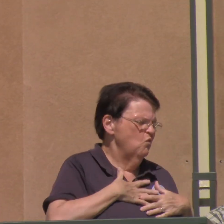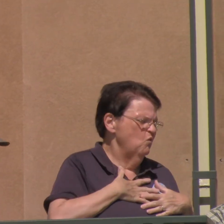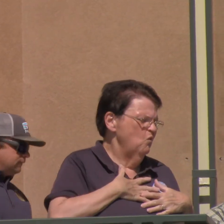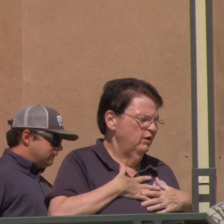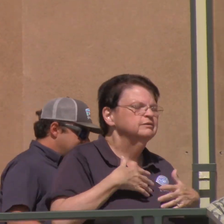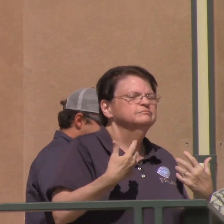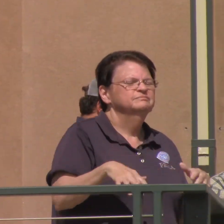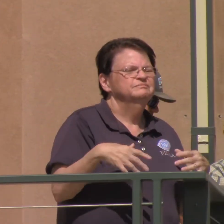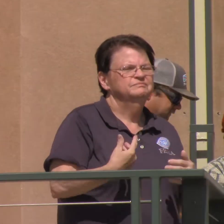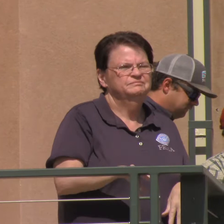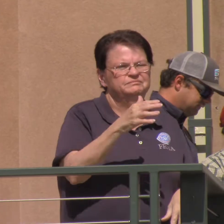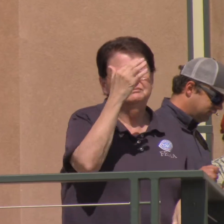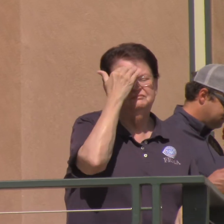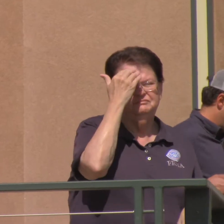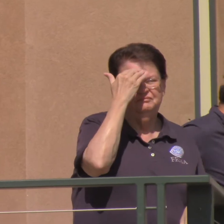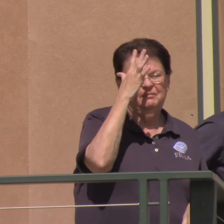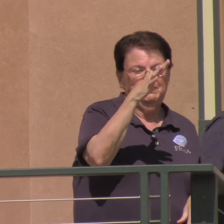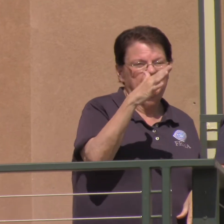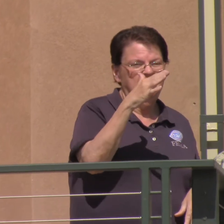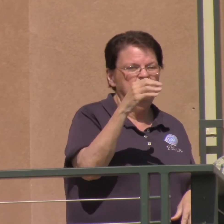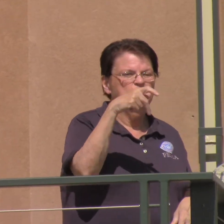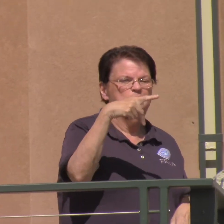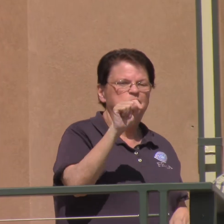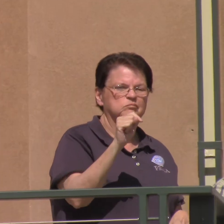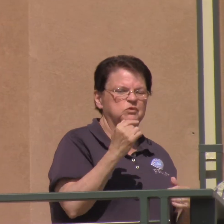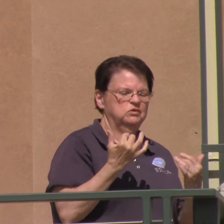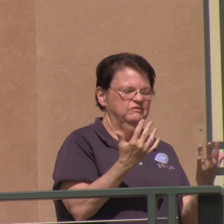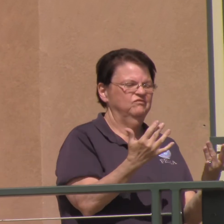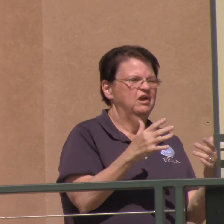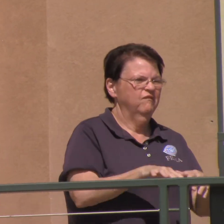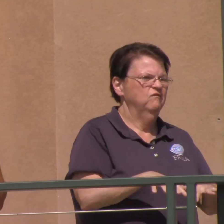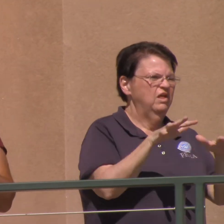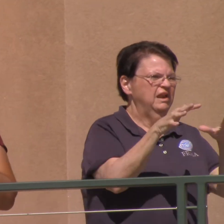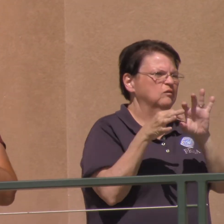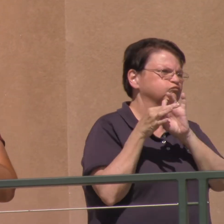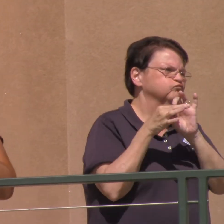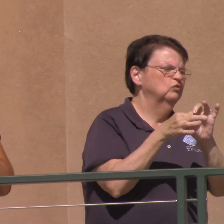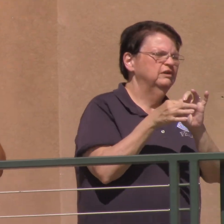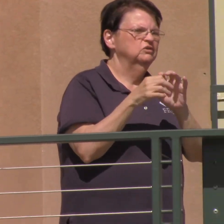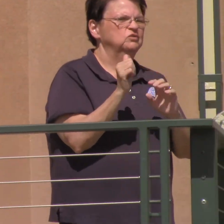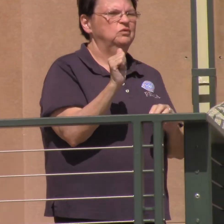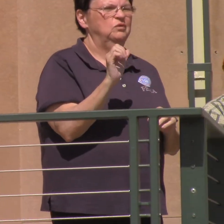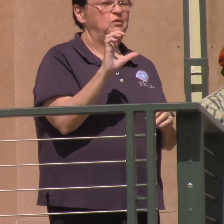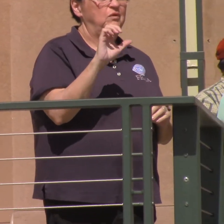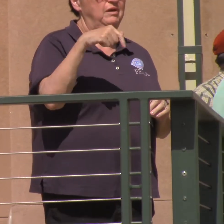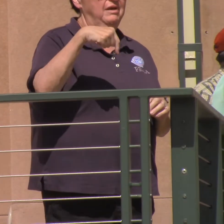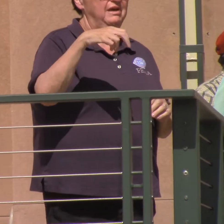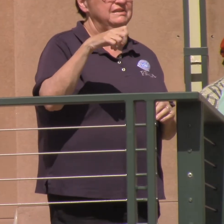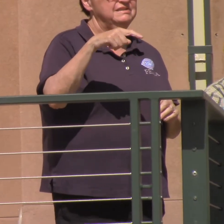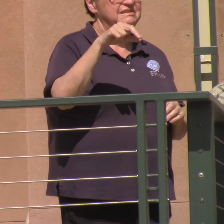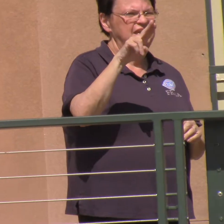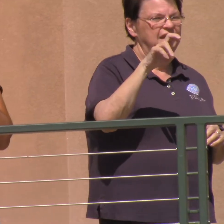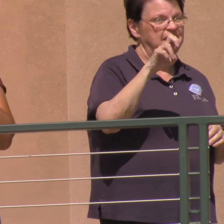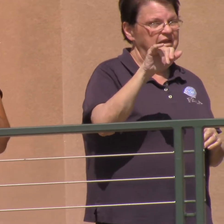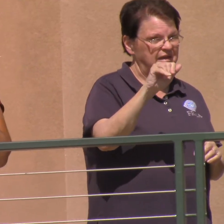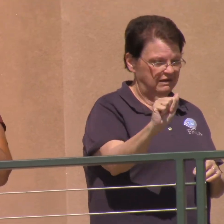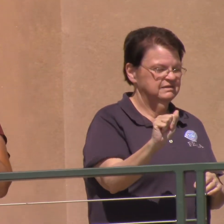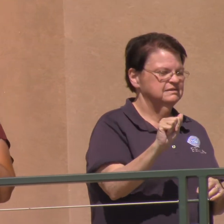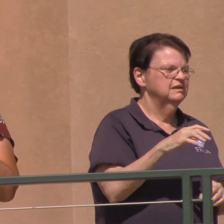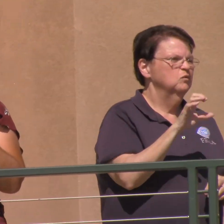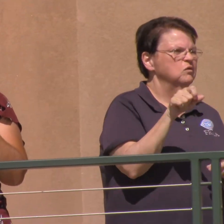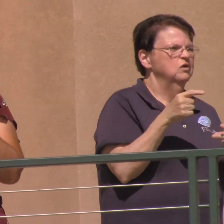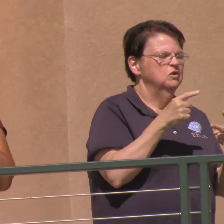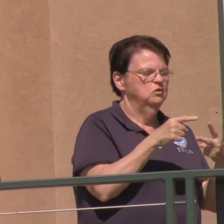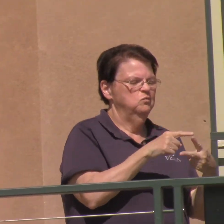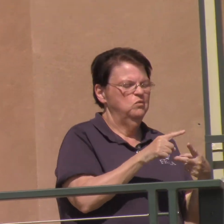I'm here to talk about the post-fire flooding and how that relates to acequia. And a couple of things I want